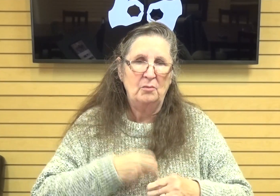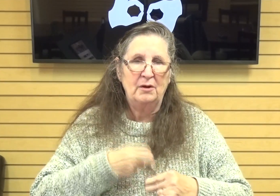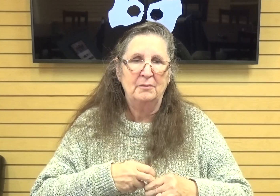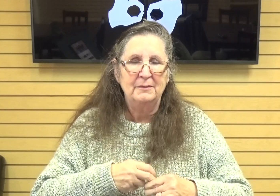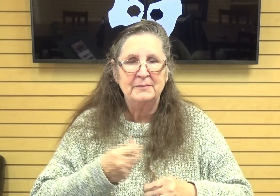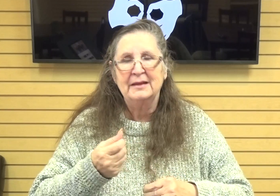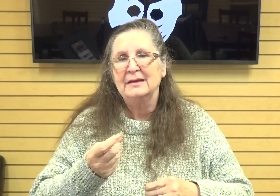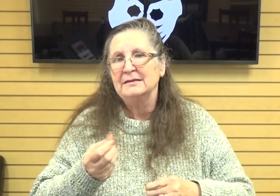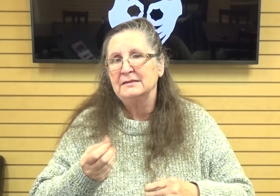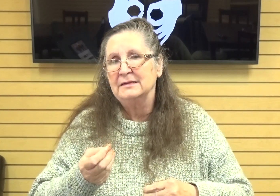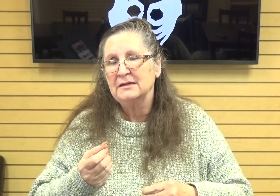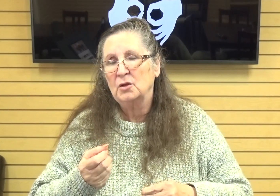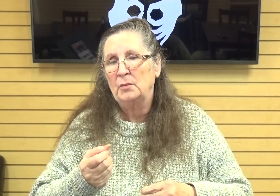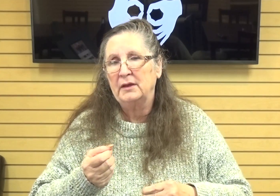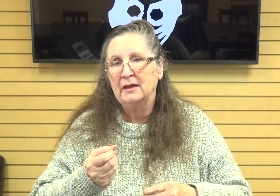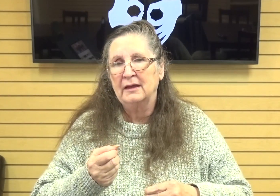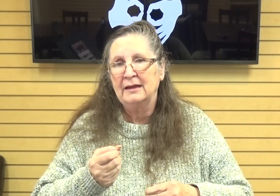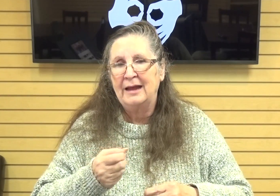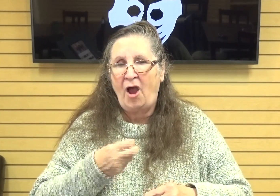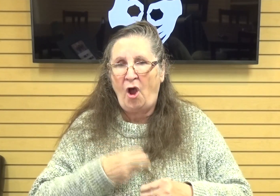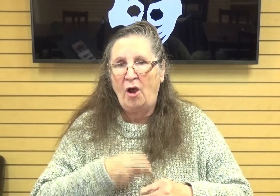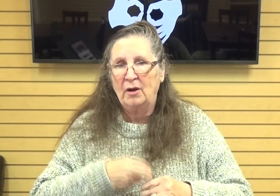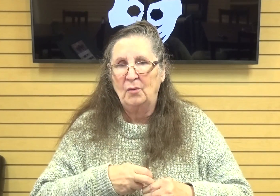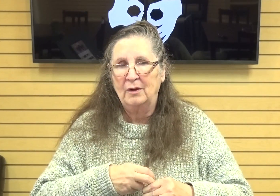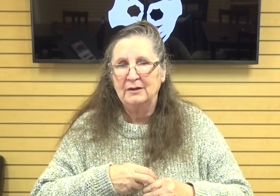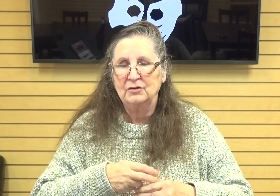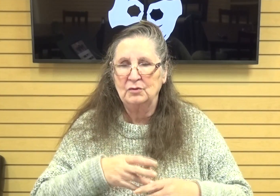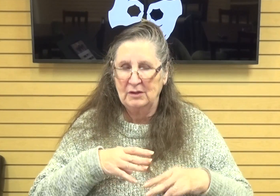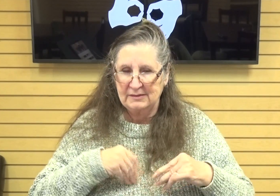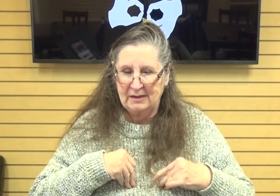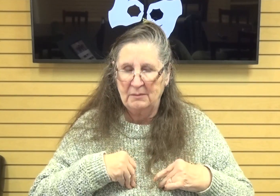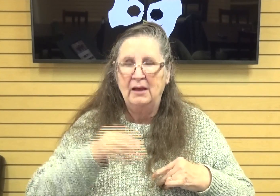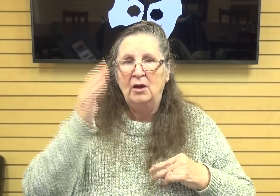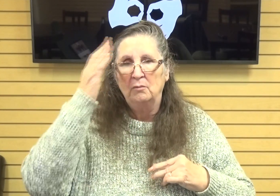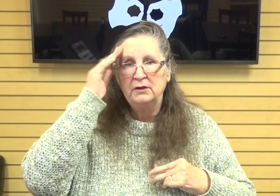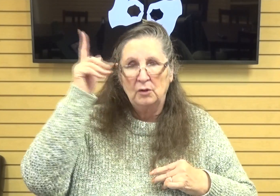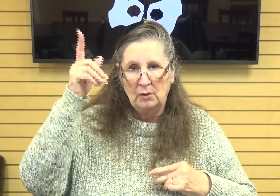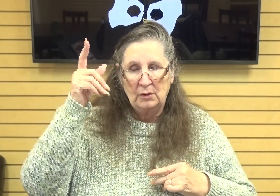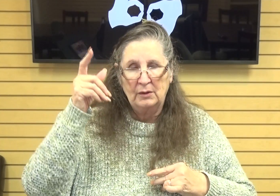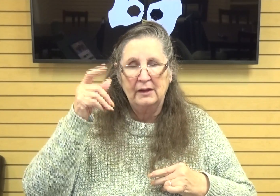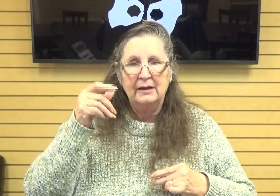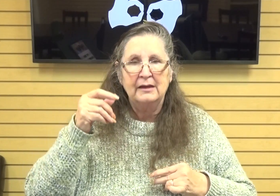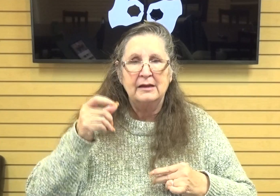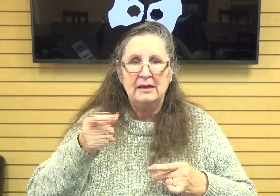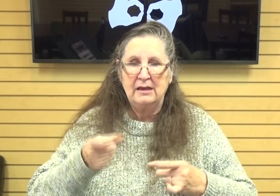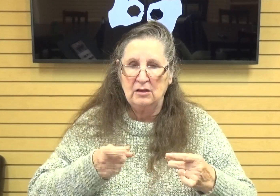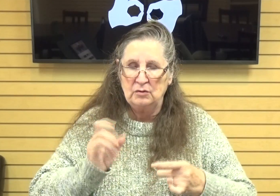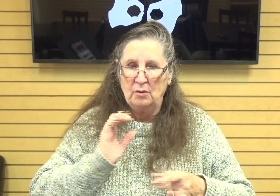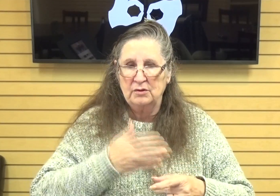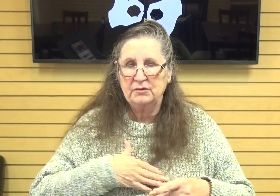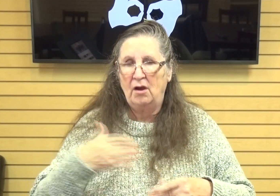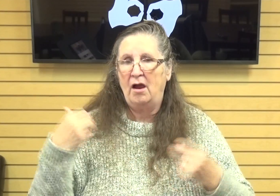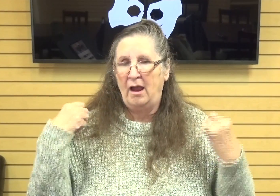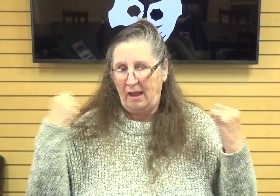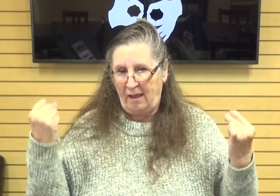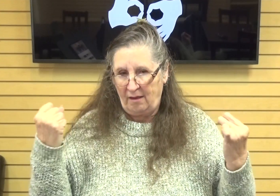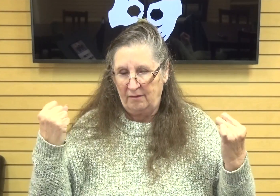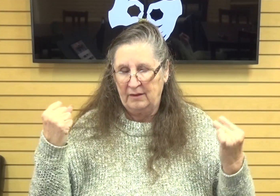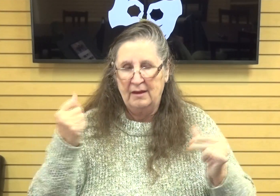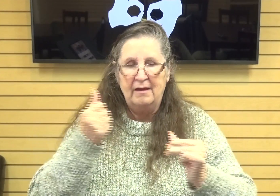of a harder one to swallow but just knowing he's in charge of our health he's in charge of every single one